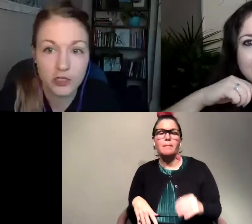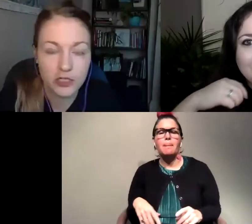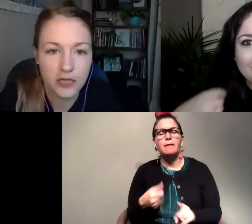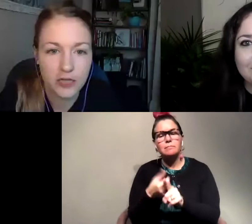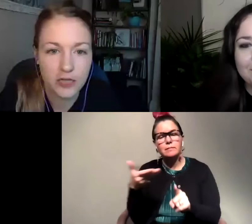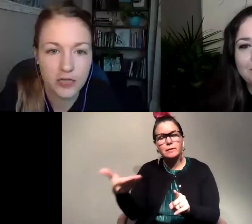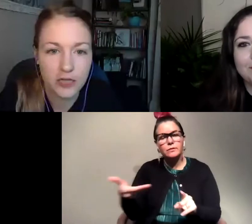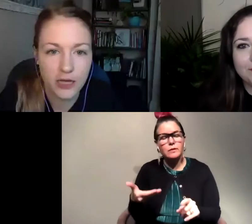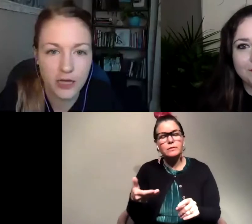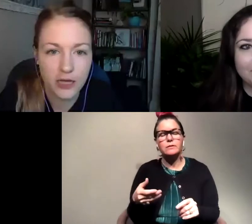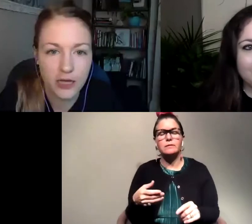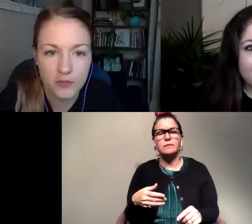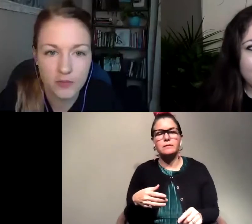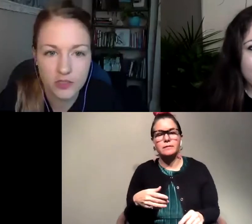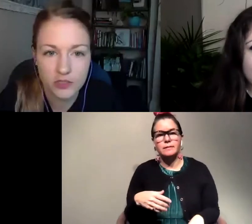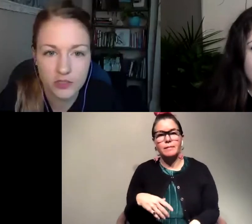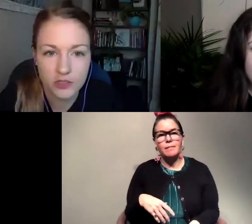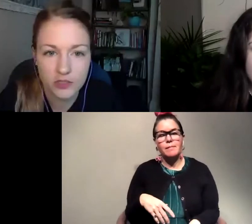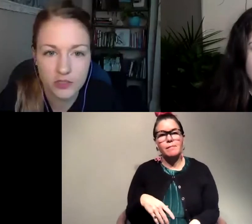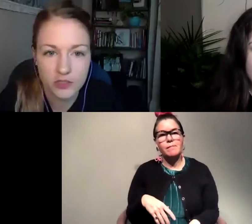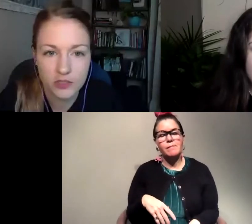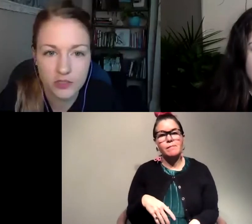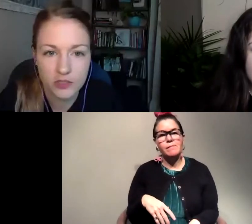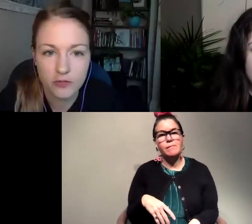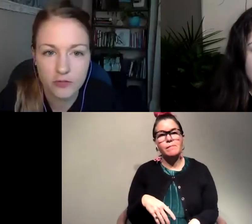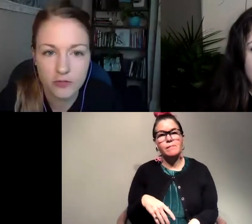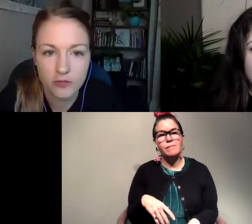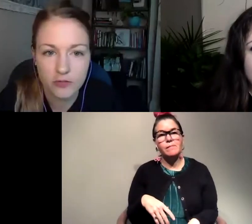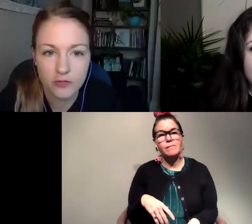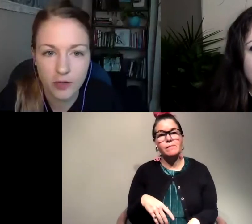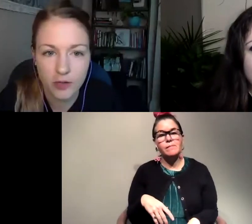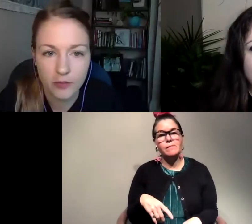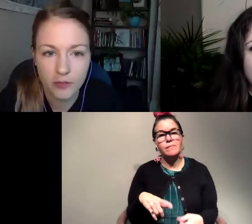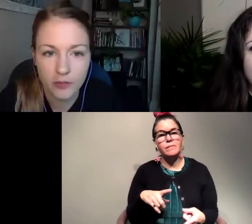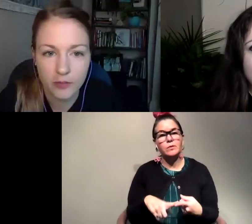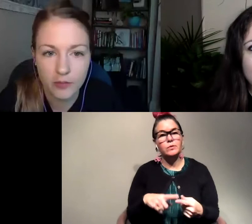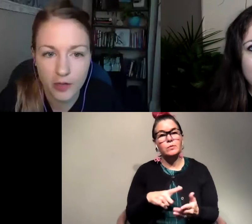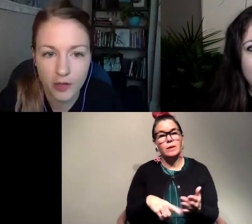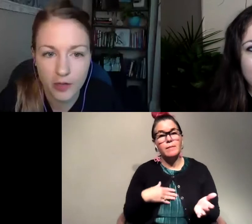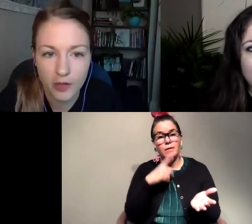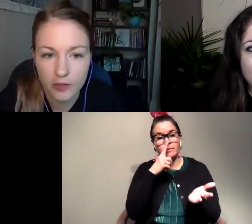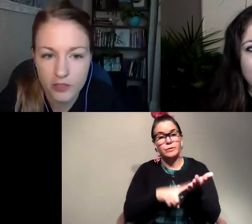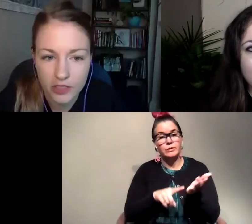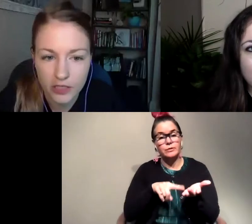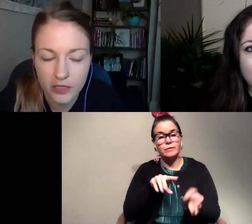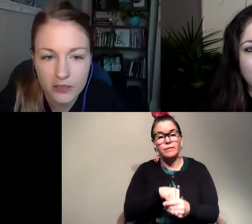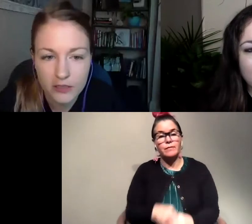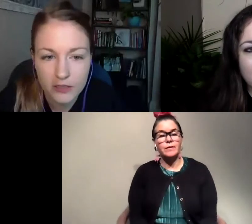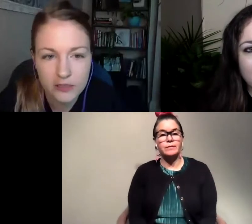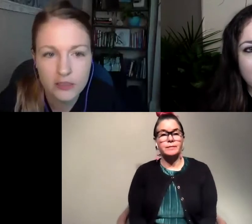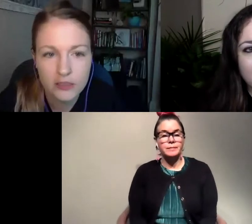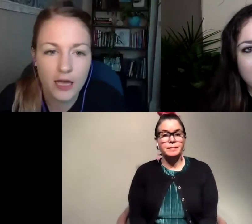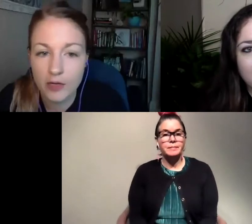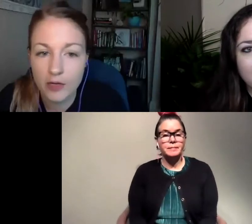to what my research is